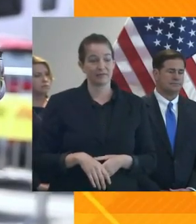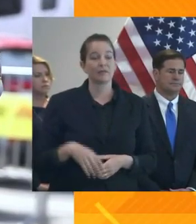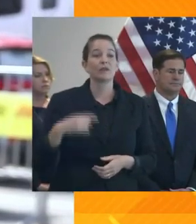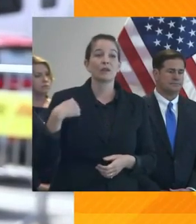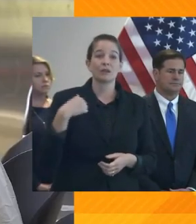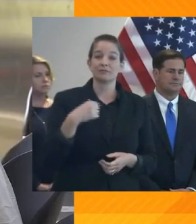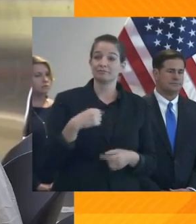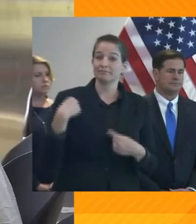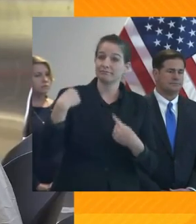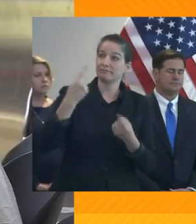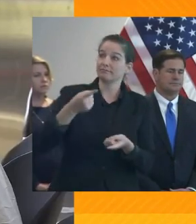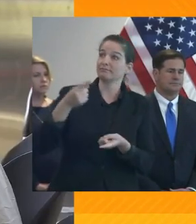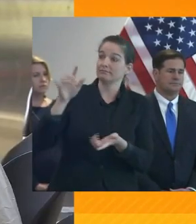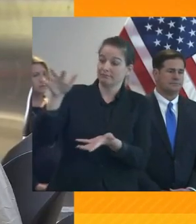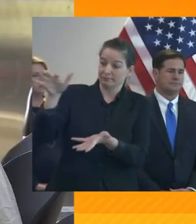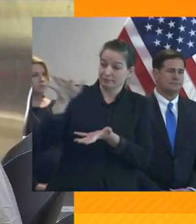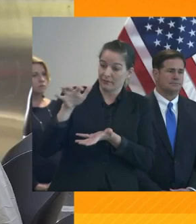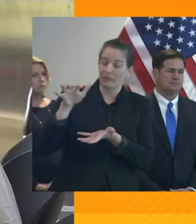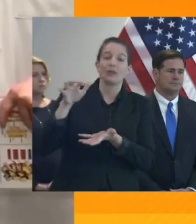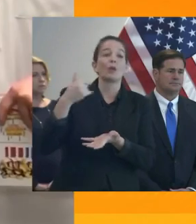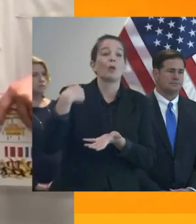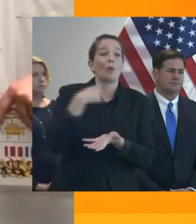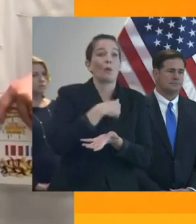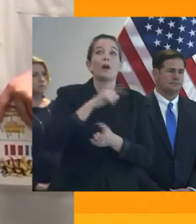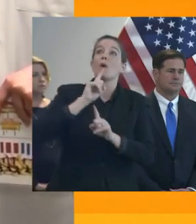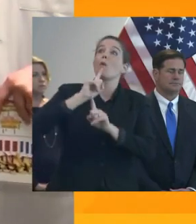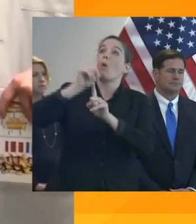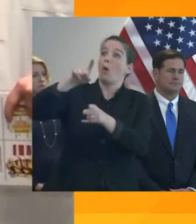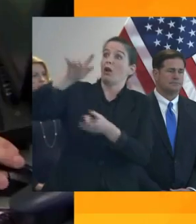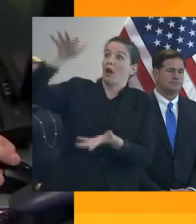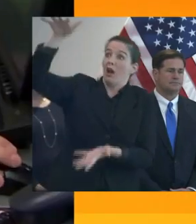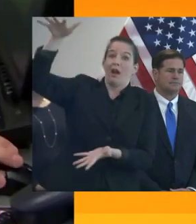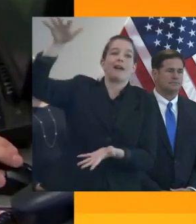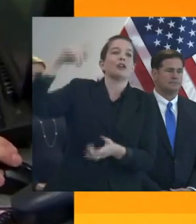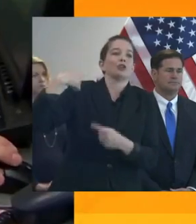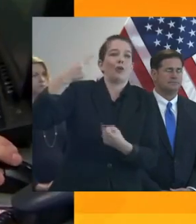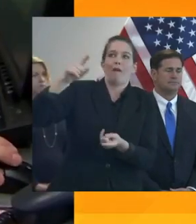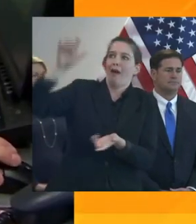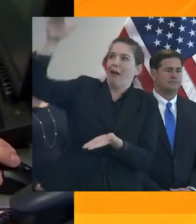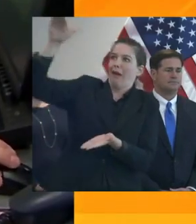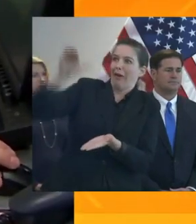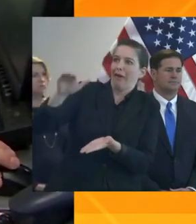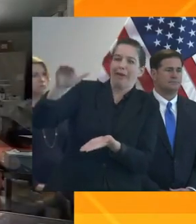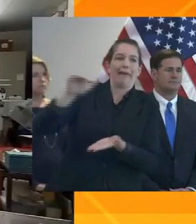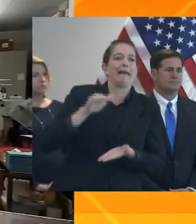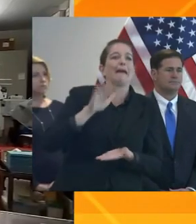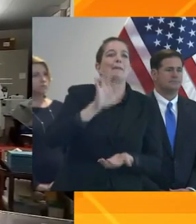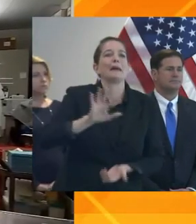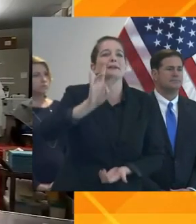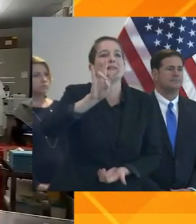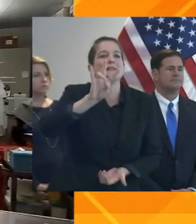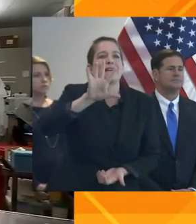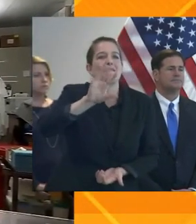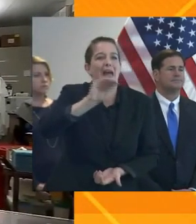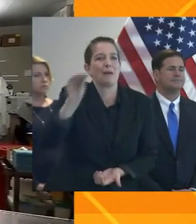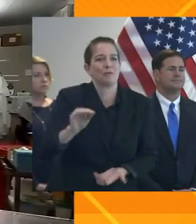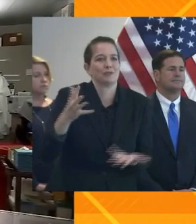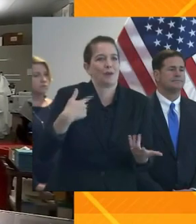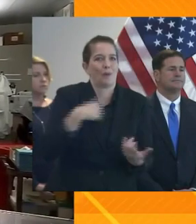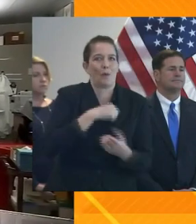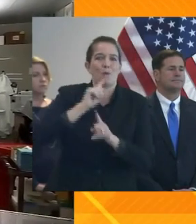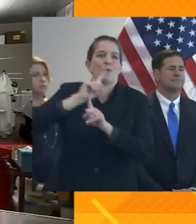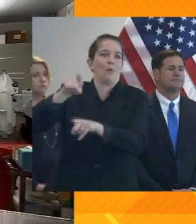we've received nearly 75% of Arizona's strategic national stockpile supplies. We've gotten over